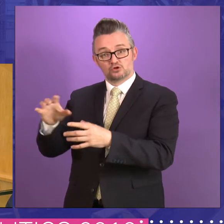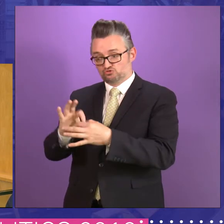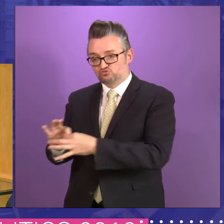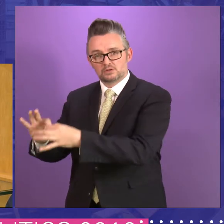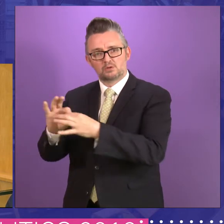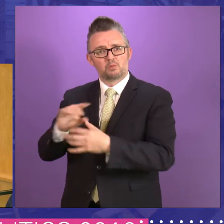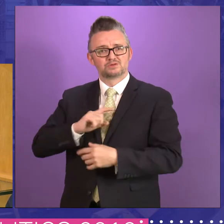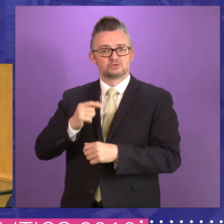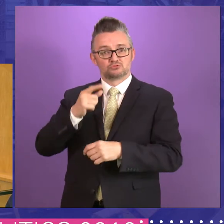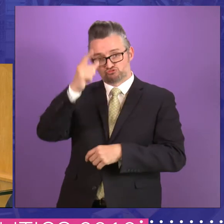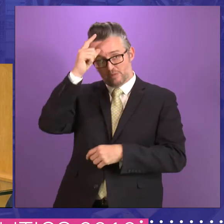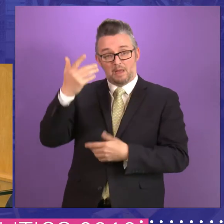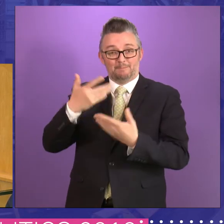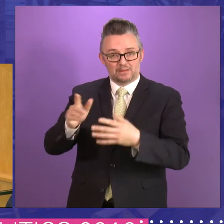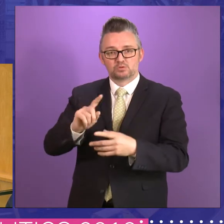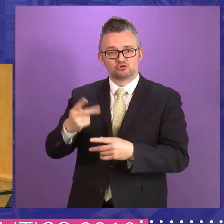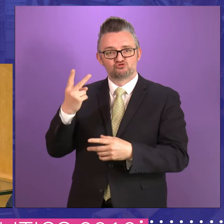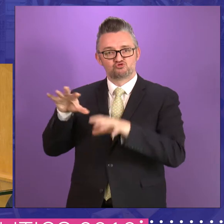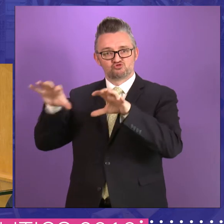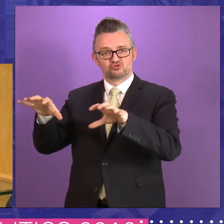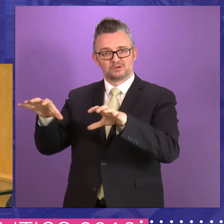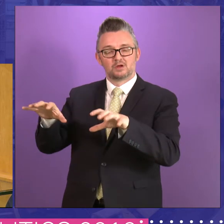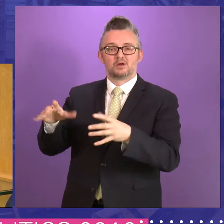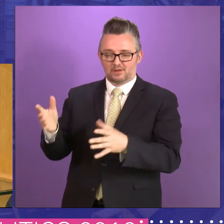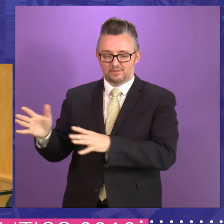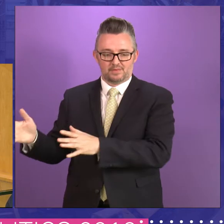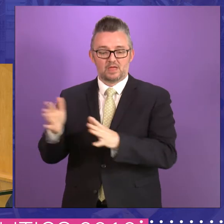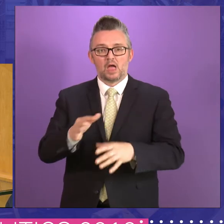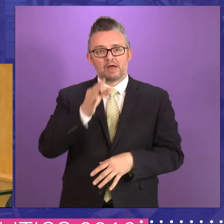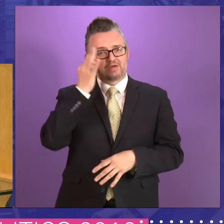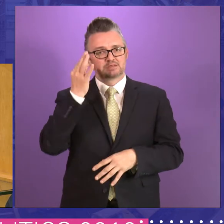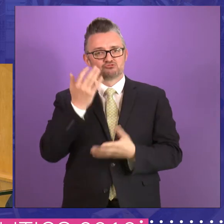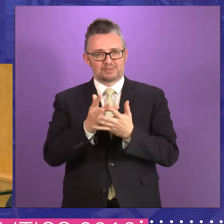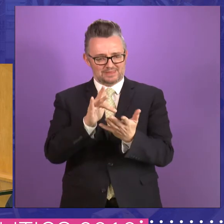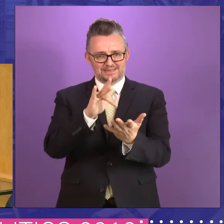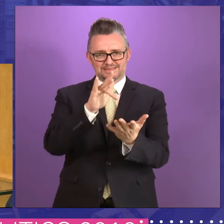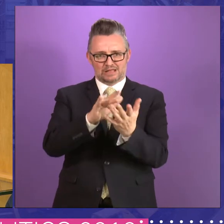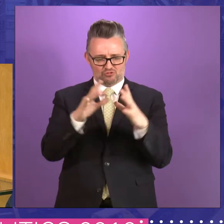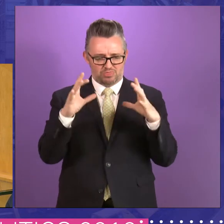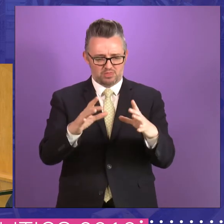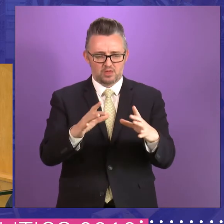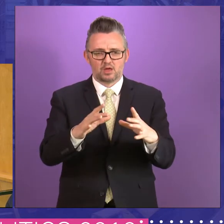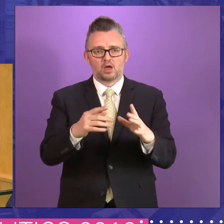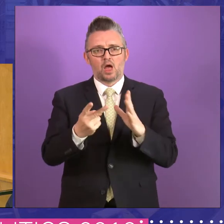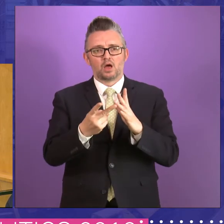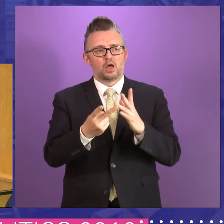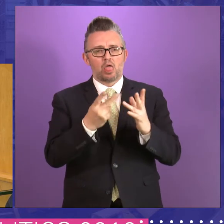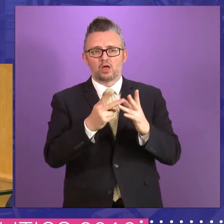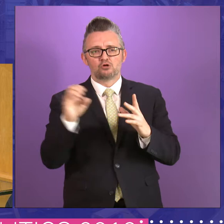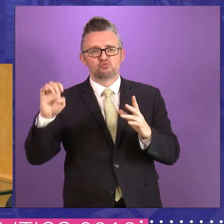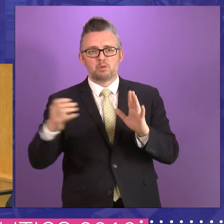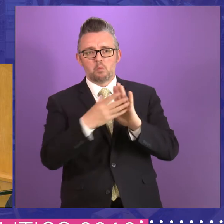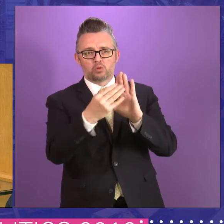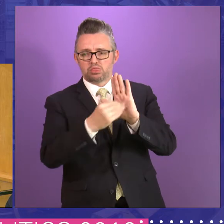after being, being broken up after the Second World War. France, very centralised, and there's different models right across Europe. Uh, and